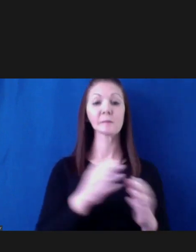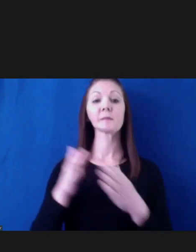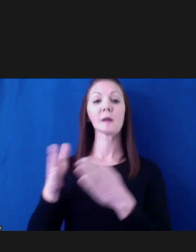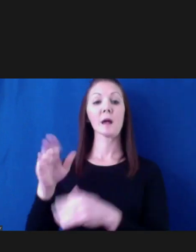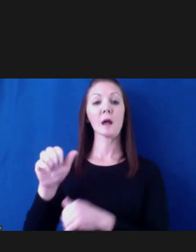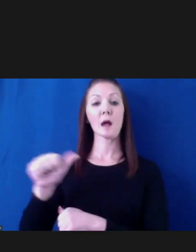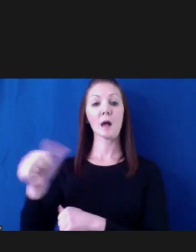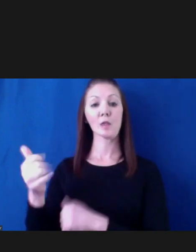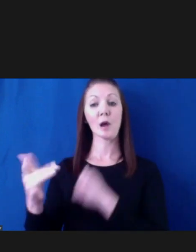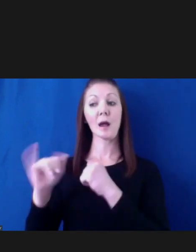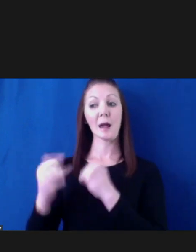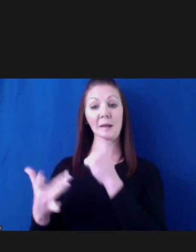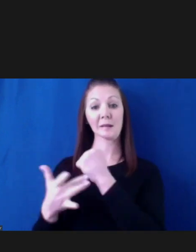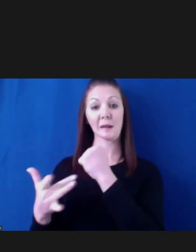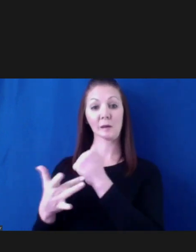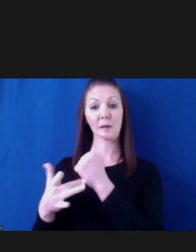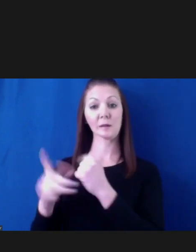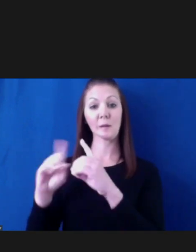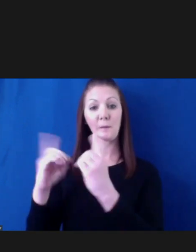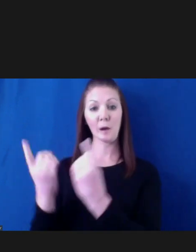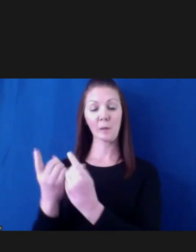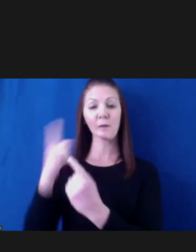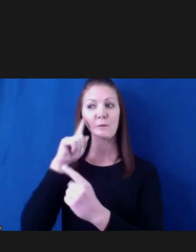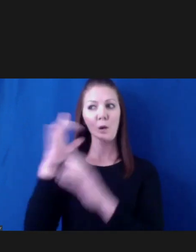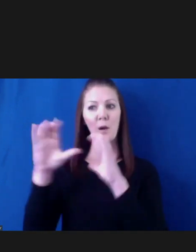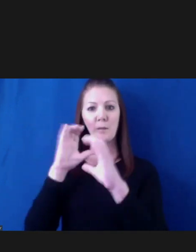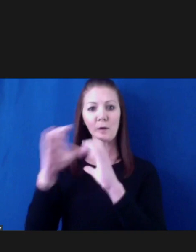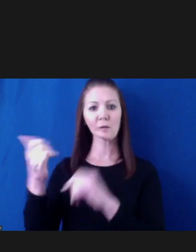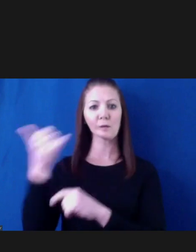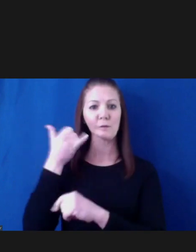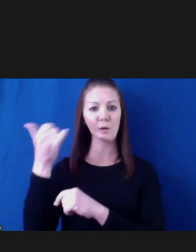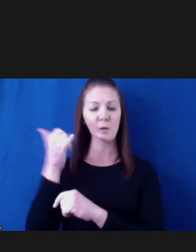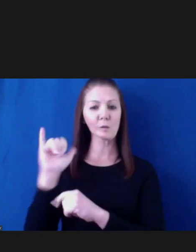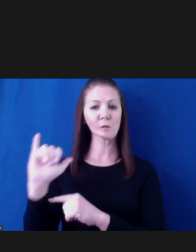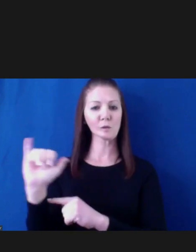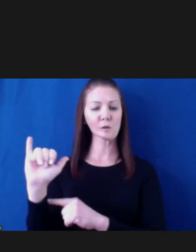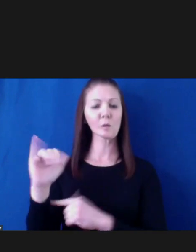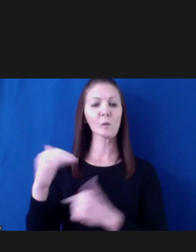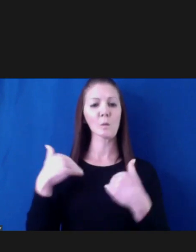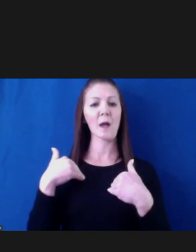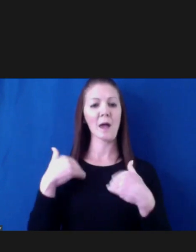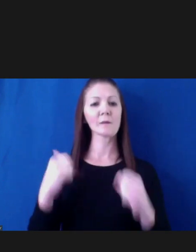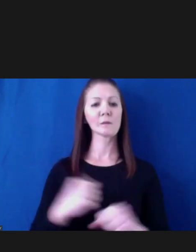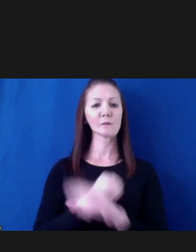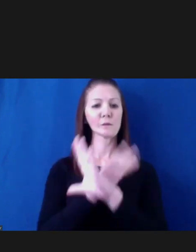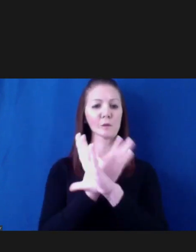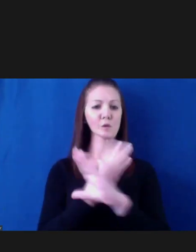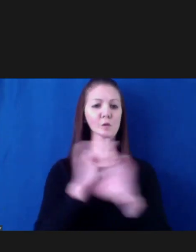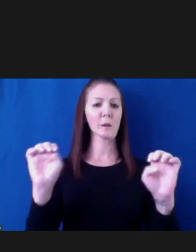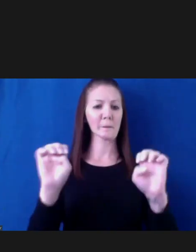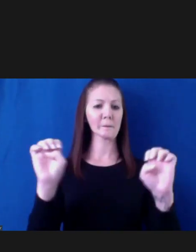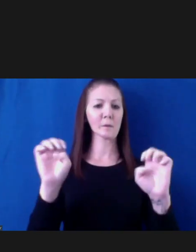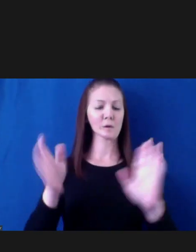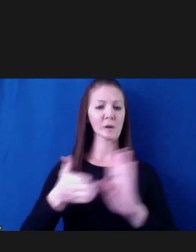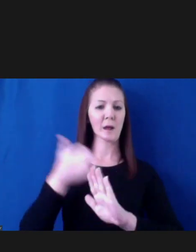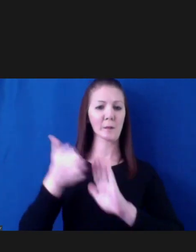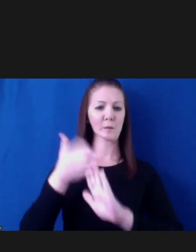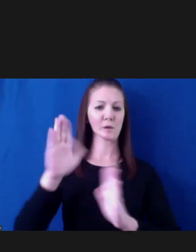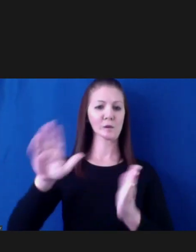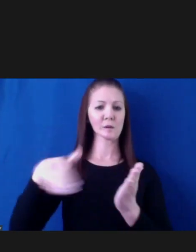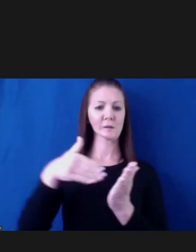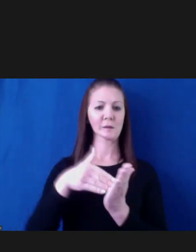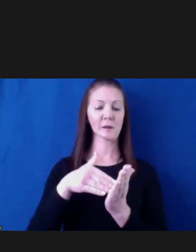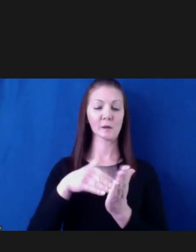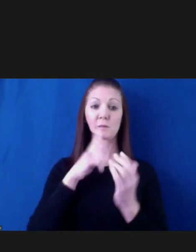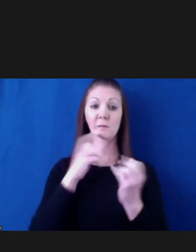Paul Mounds. We have a virtual emergency operations center. We've been there all morning. Some of these folks have been there all